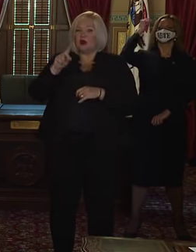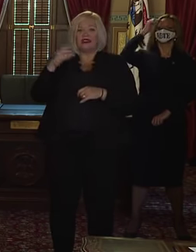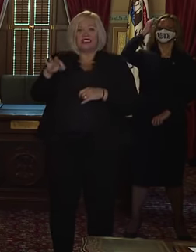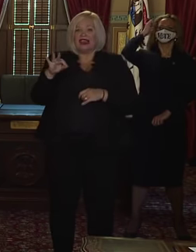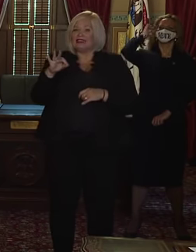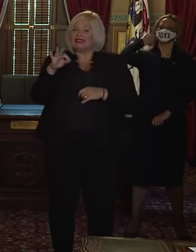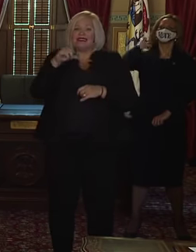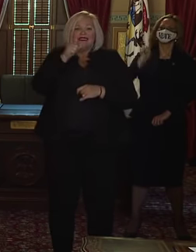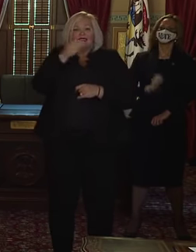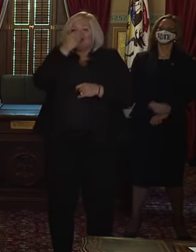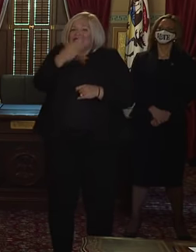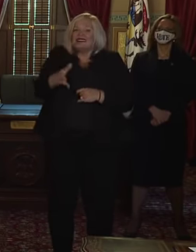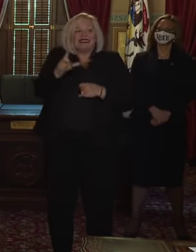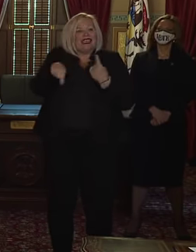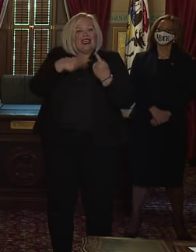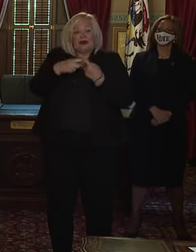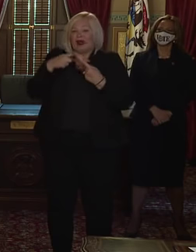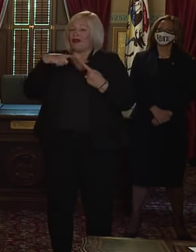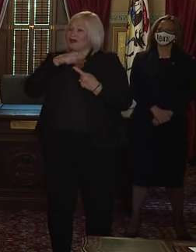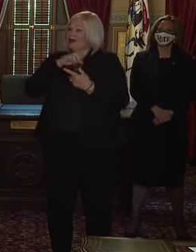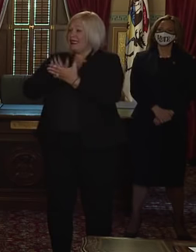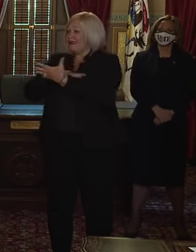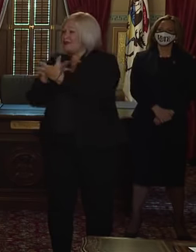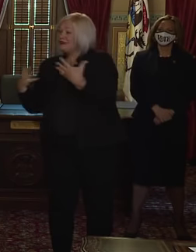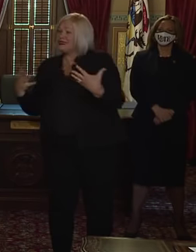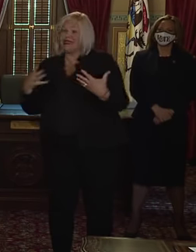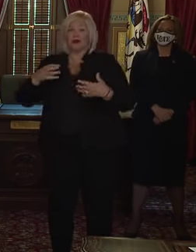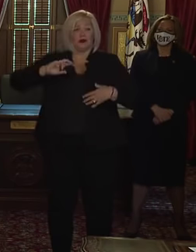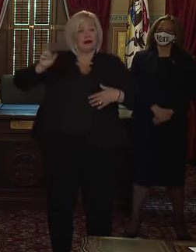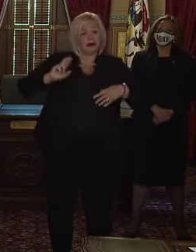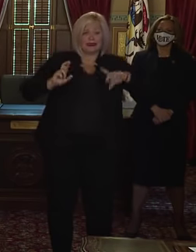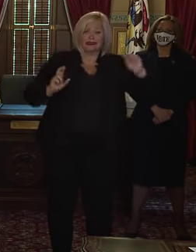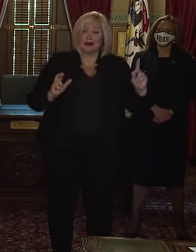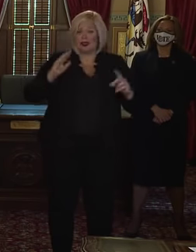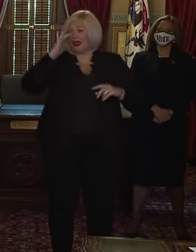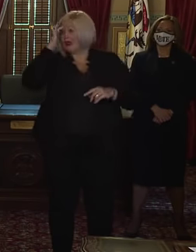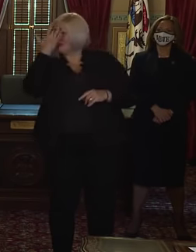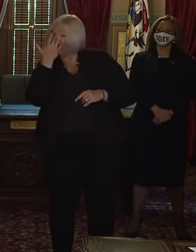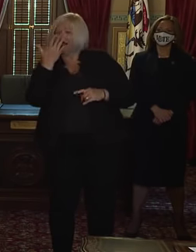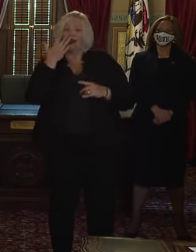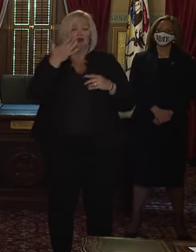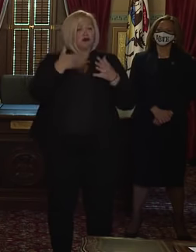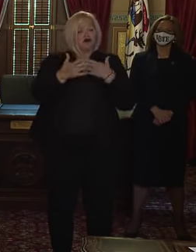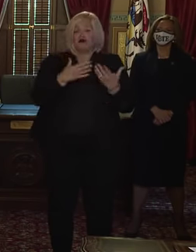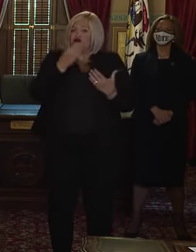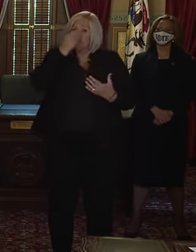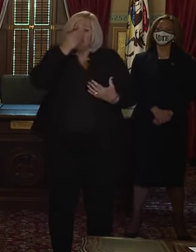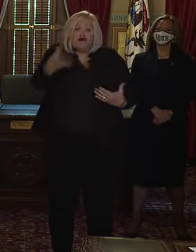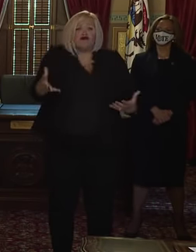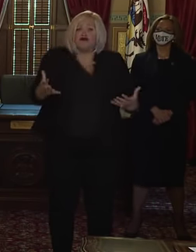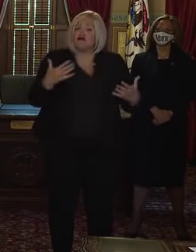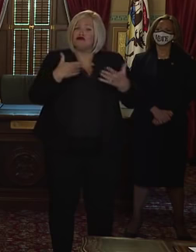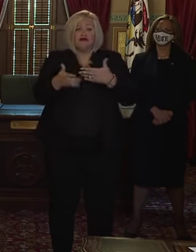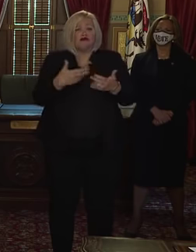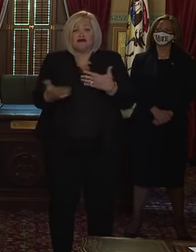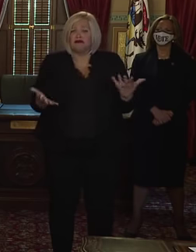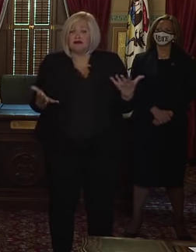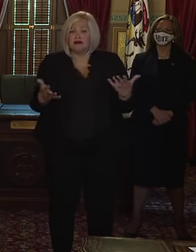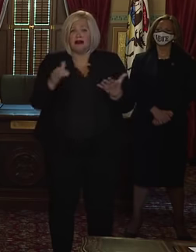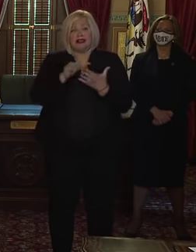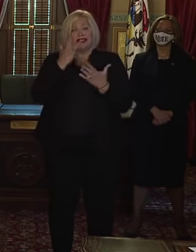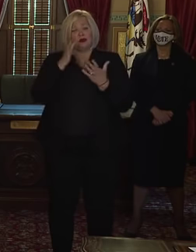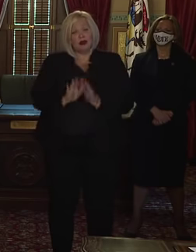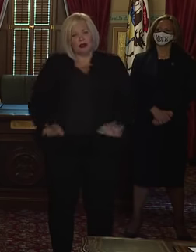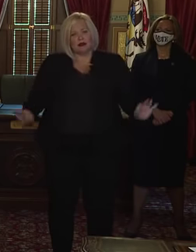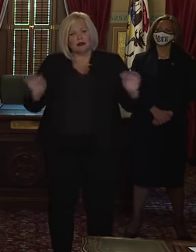It does not care what the legislative schedule is. It does not care how tired we are of this disease. And that's why we cannot let our